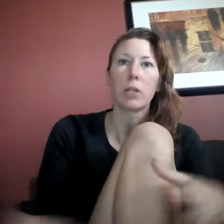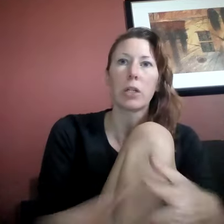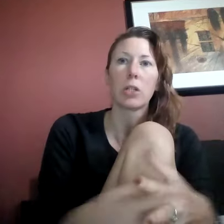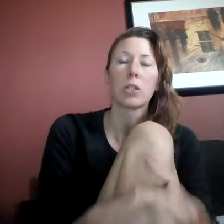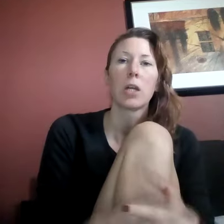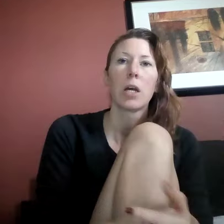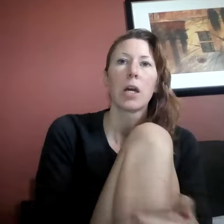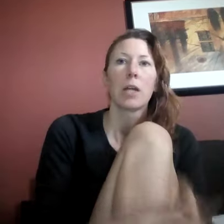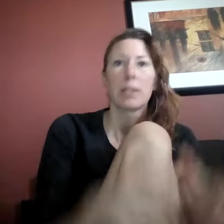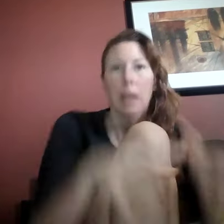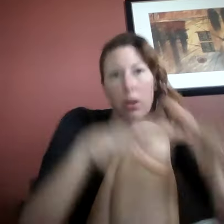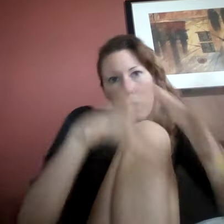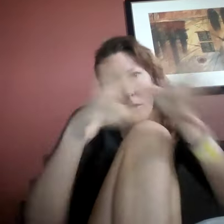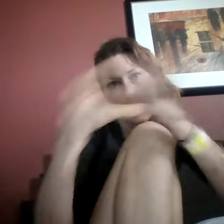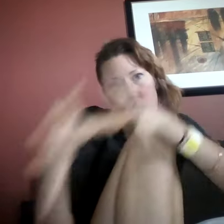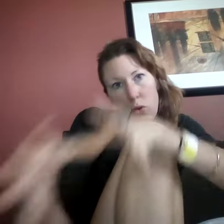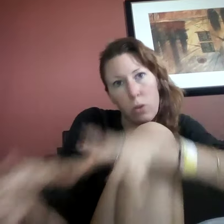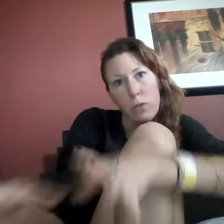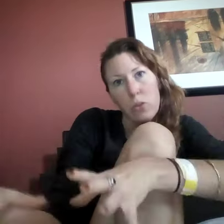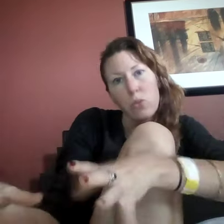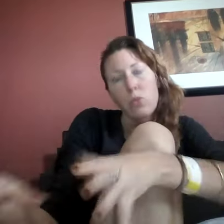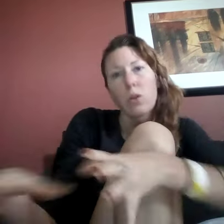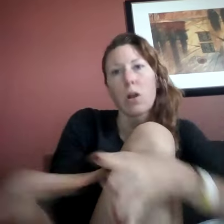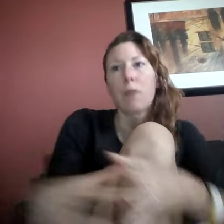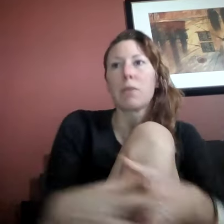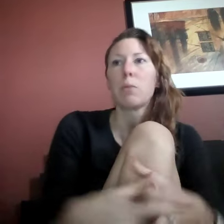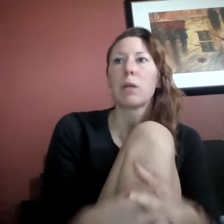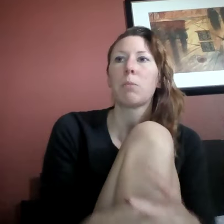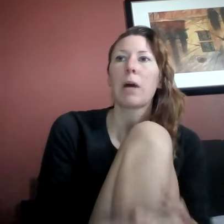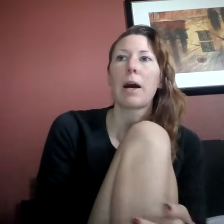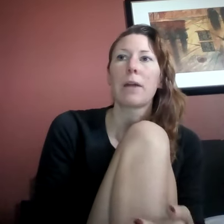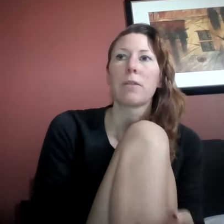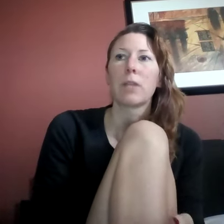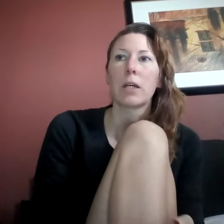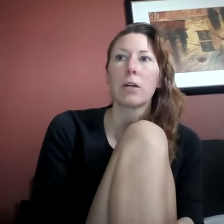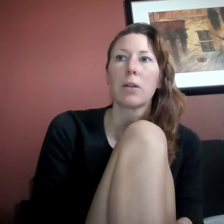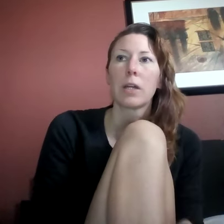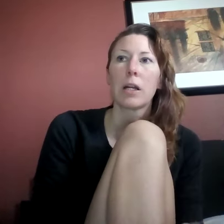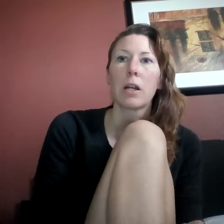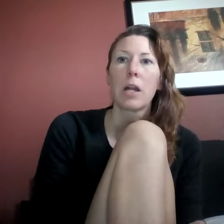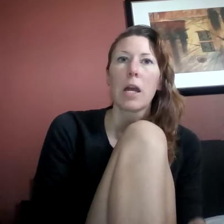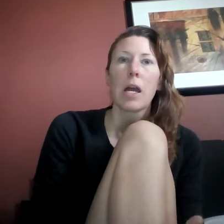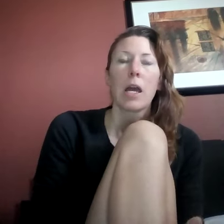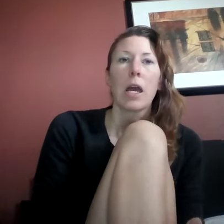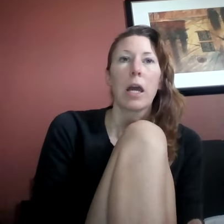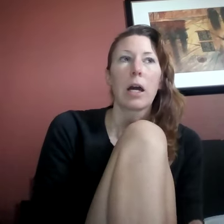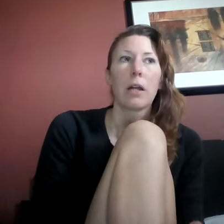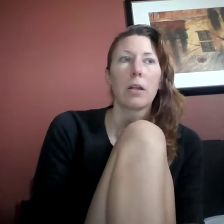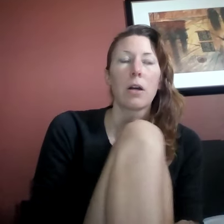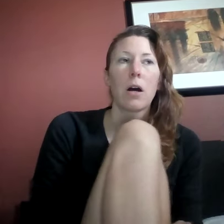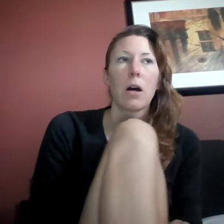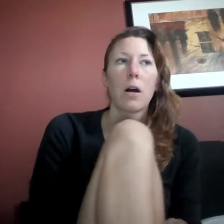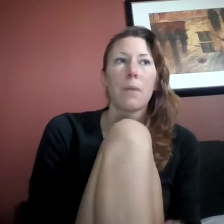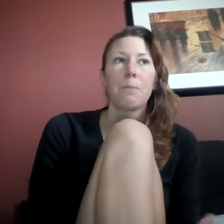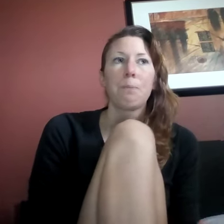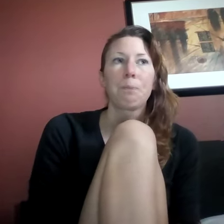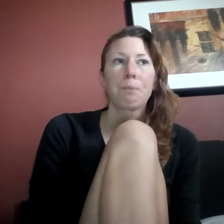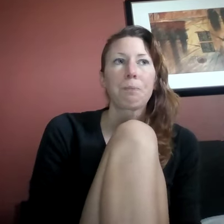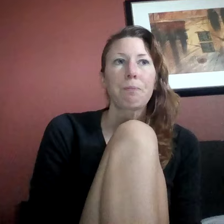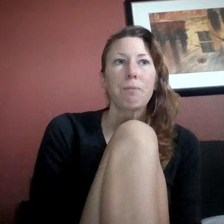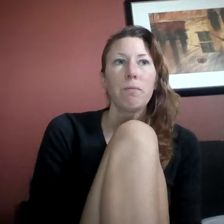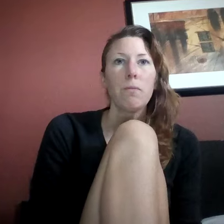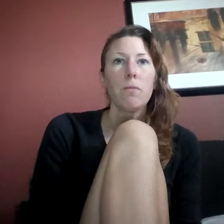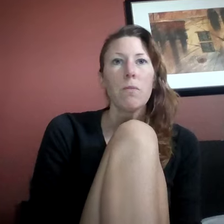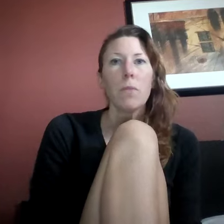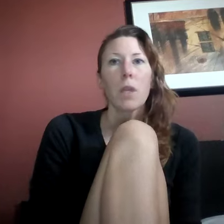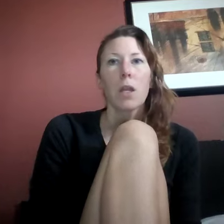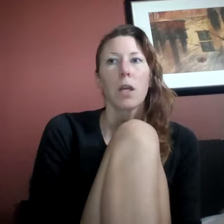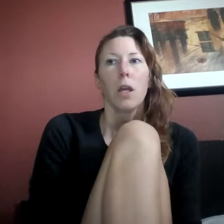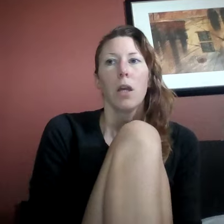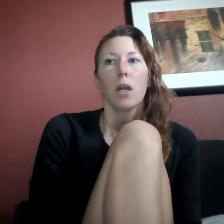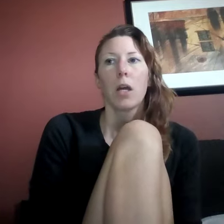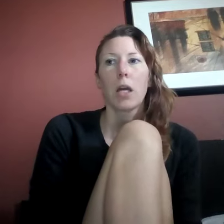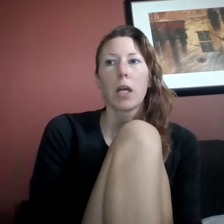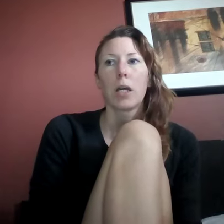years down, sort of scooted off the main path of the hill there. And, um, and,